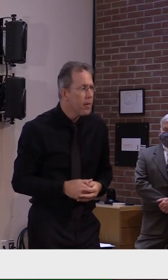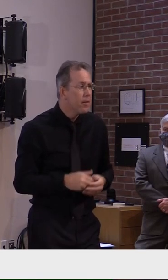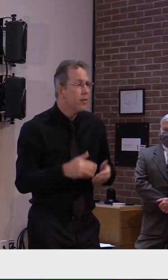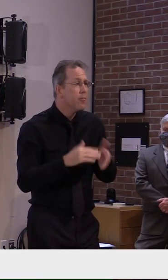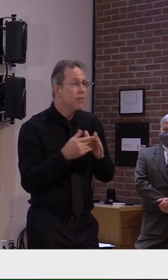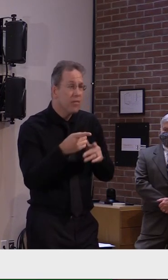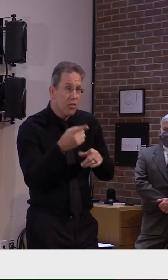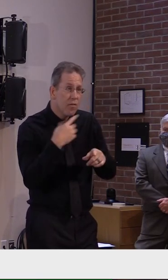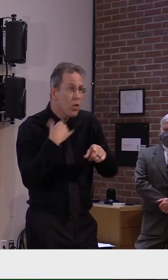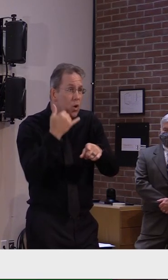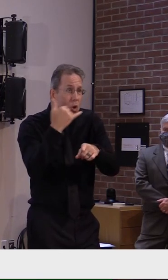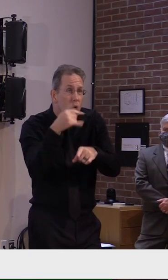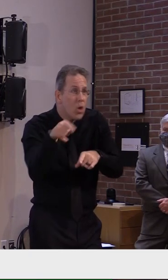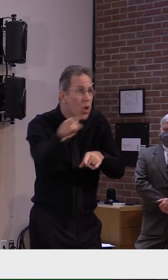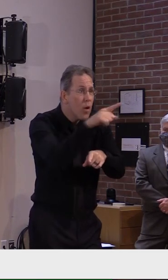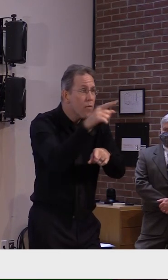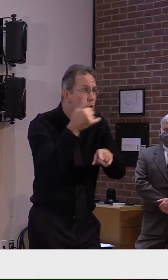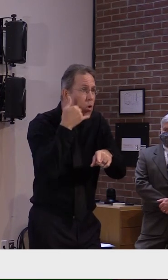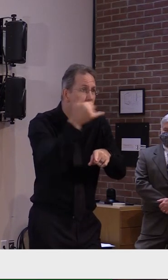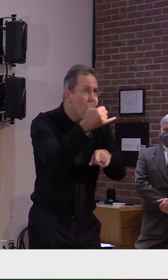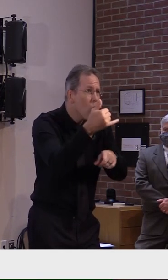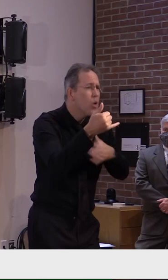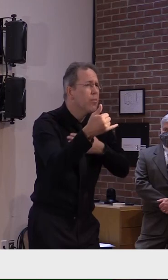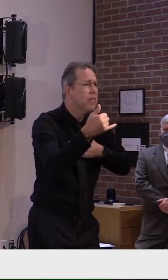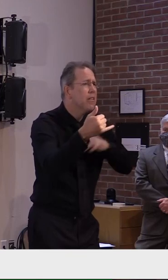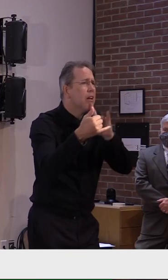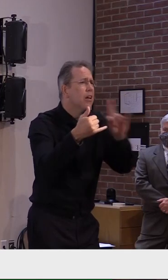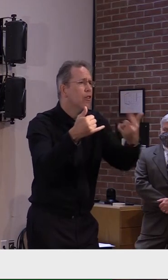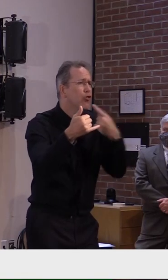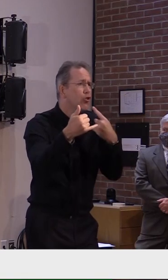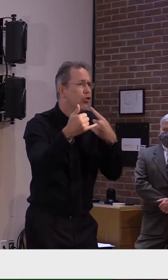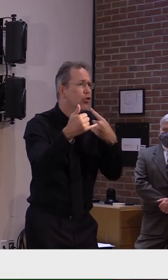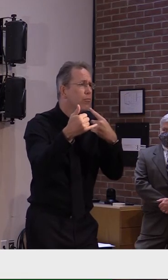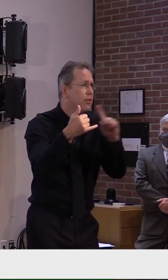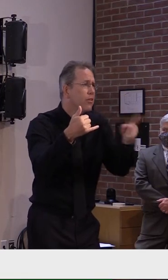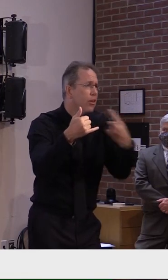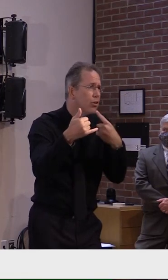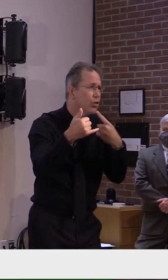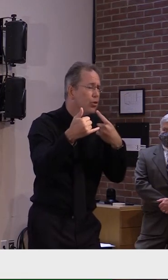again, be honest and forthright about what they've experienced.